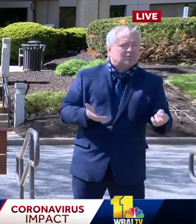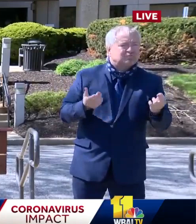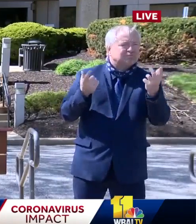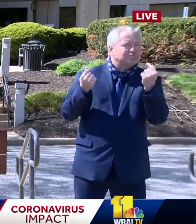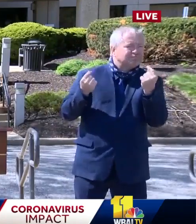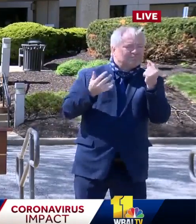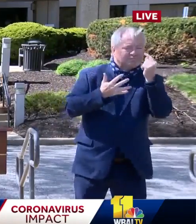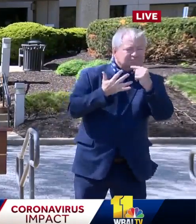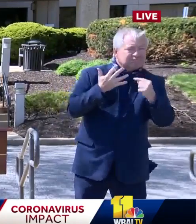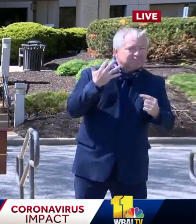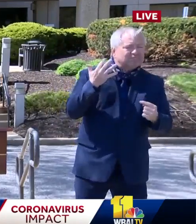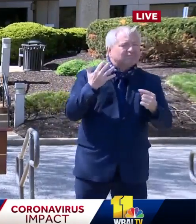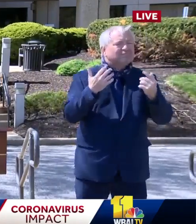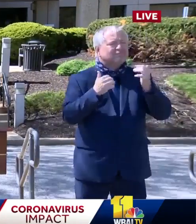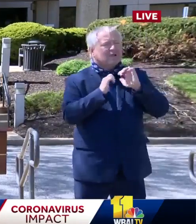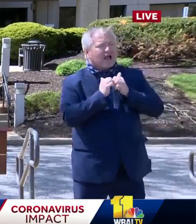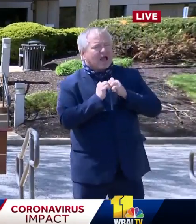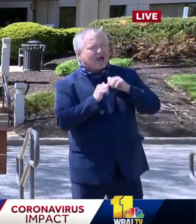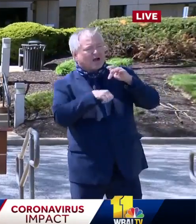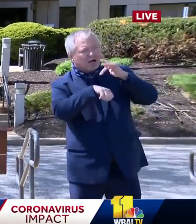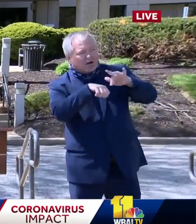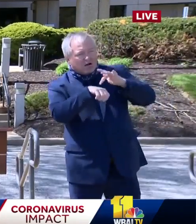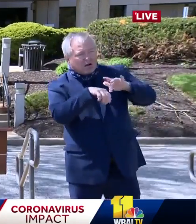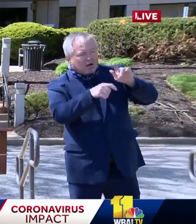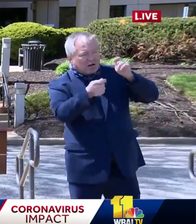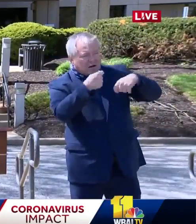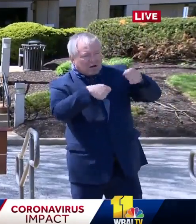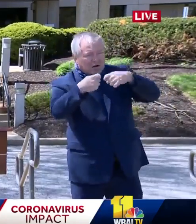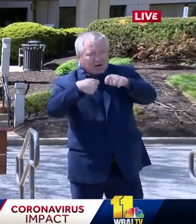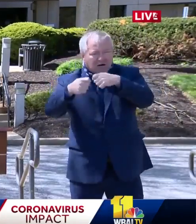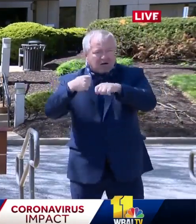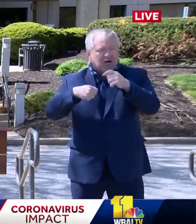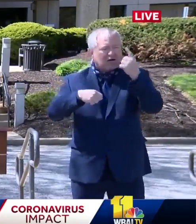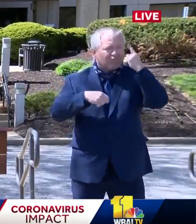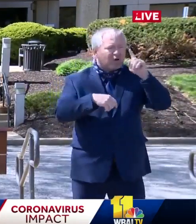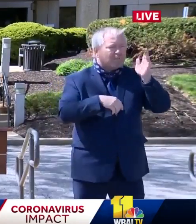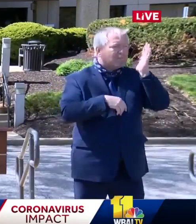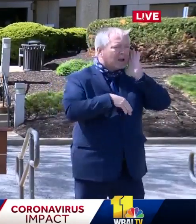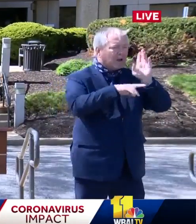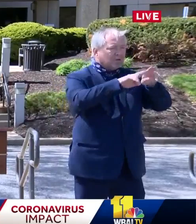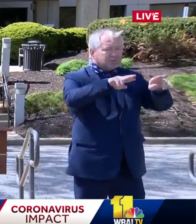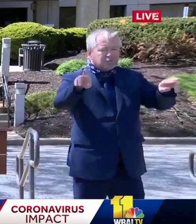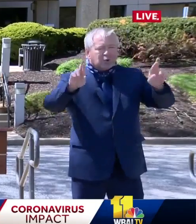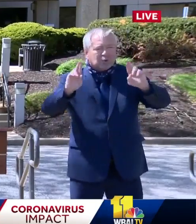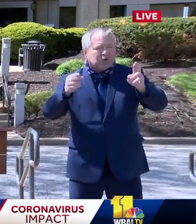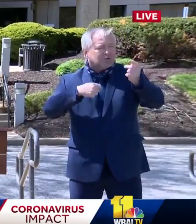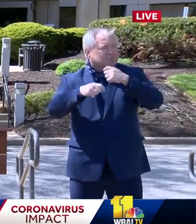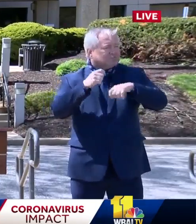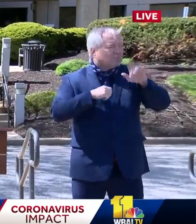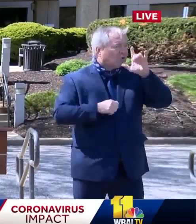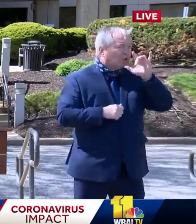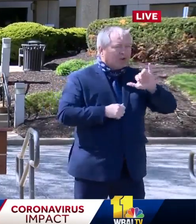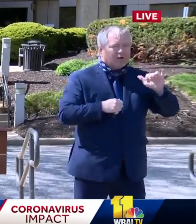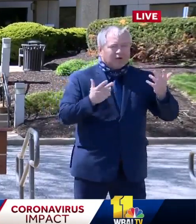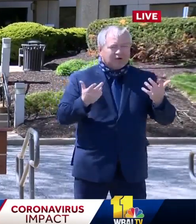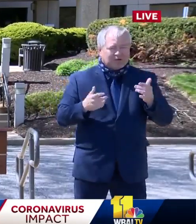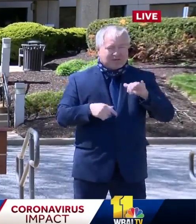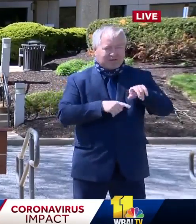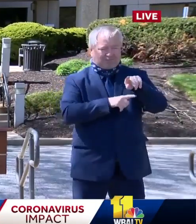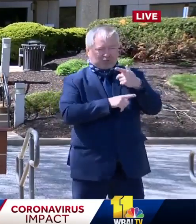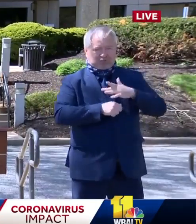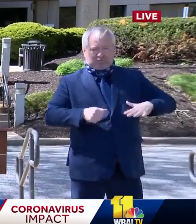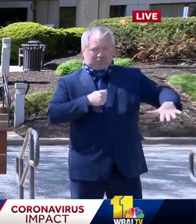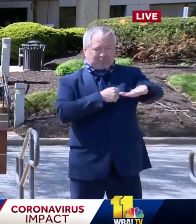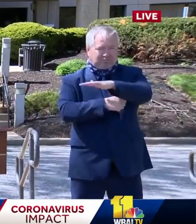needs that we would be facing, uh, across the state and very specifically here in Prince George's County. And so he set